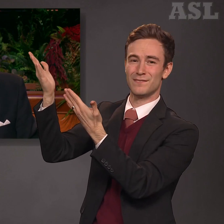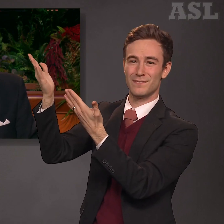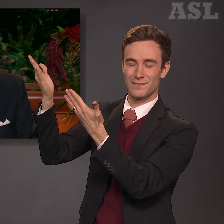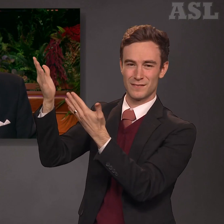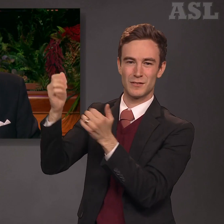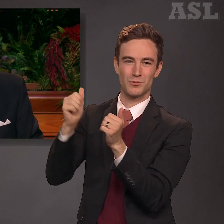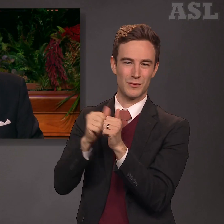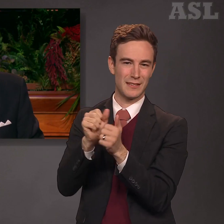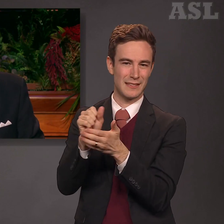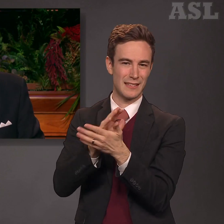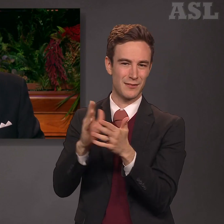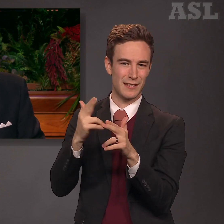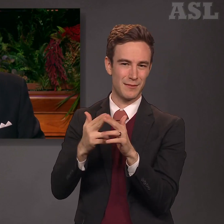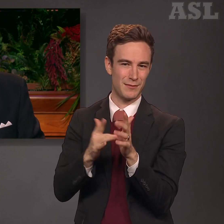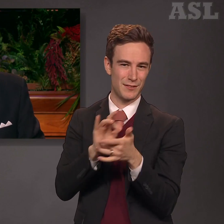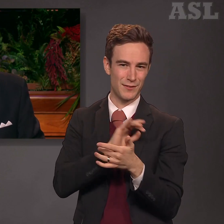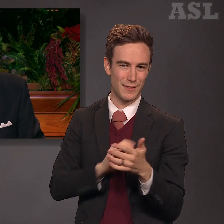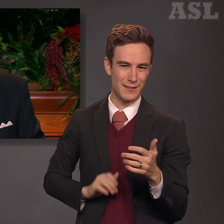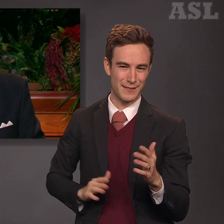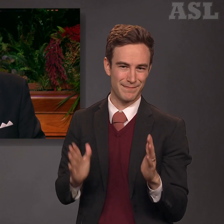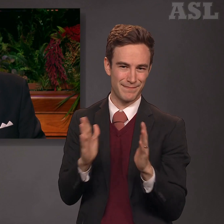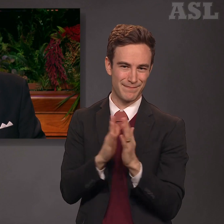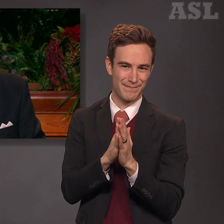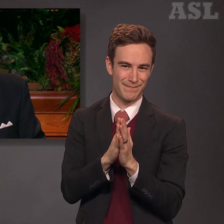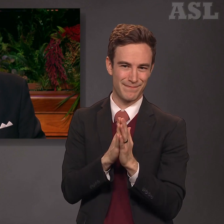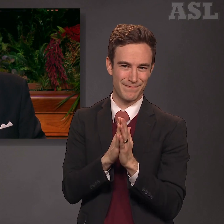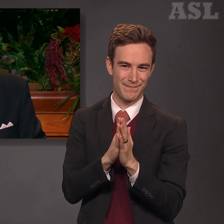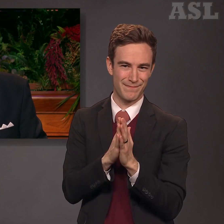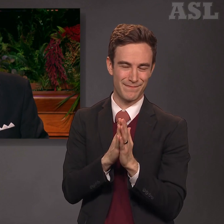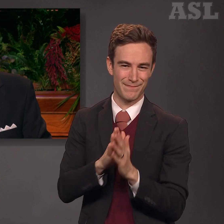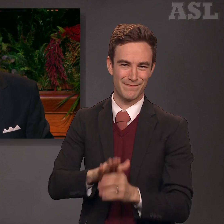of Jesus Christ. Amen. Amen.